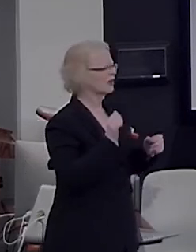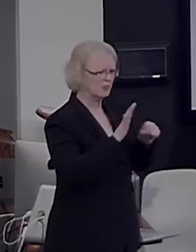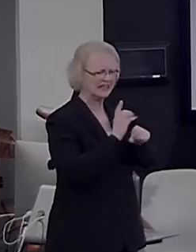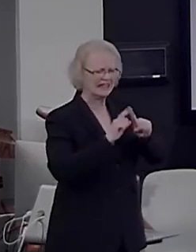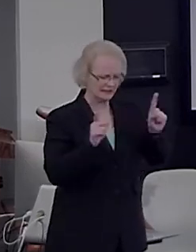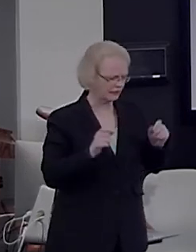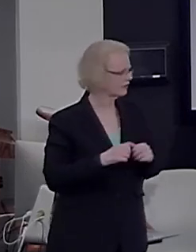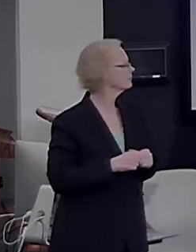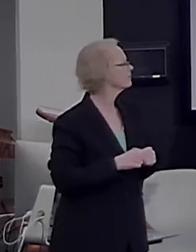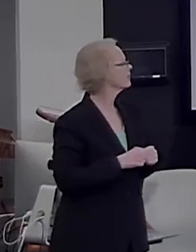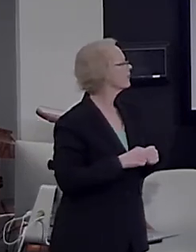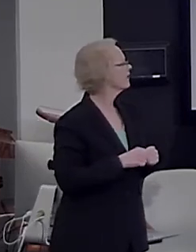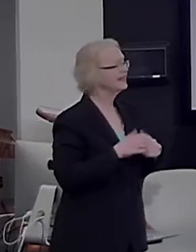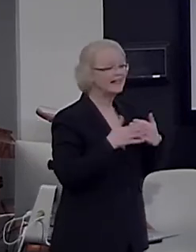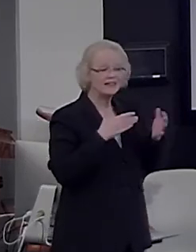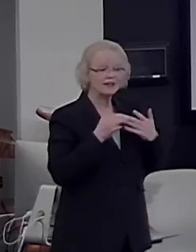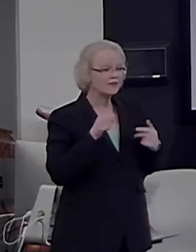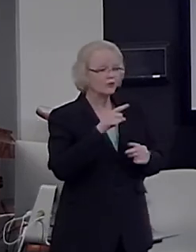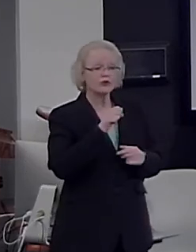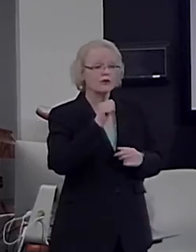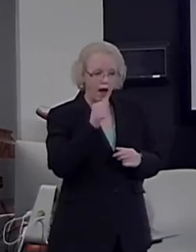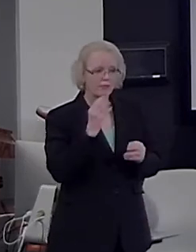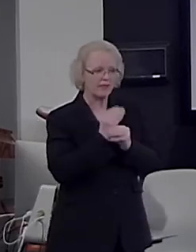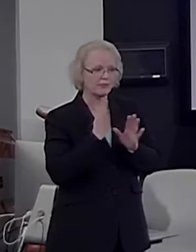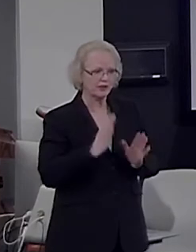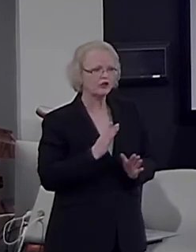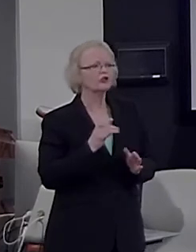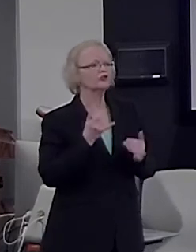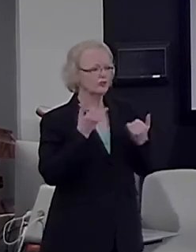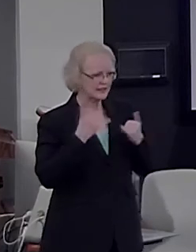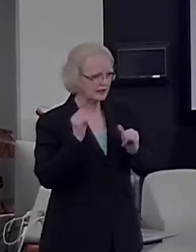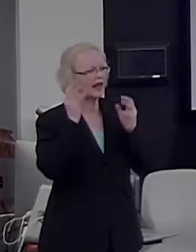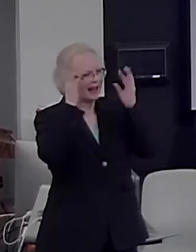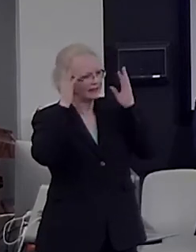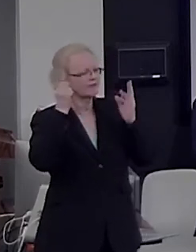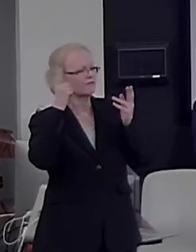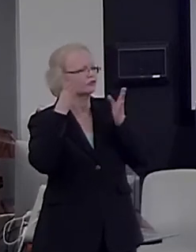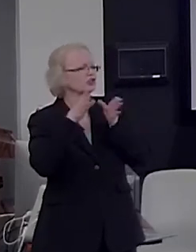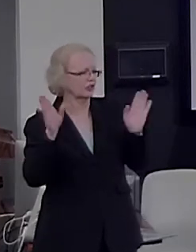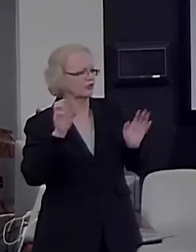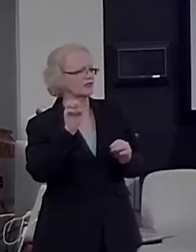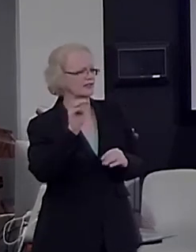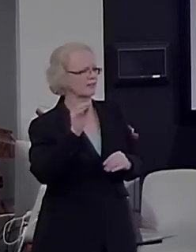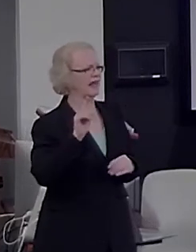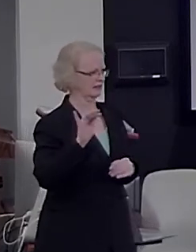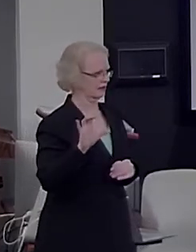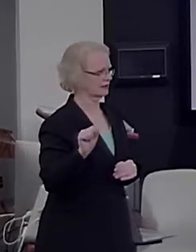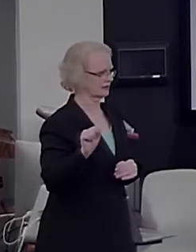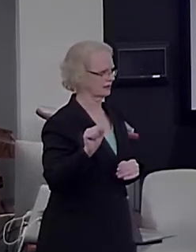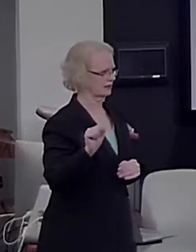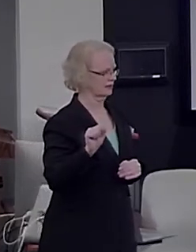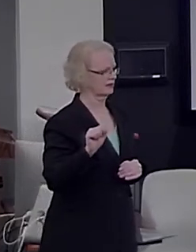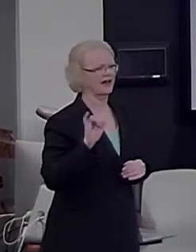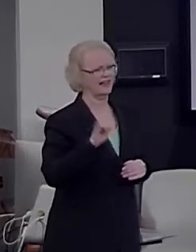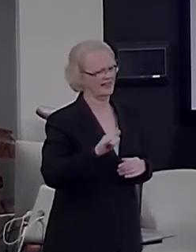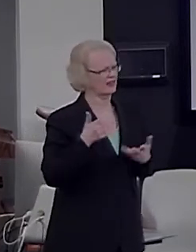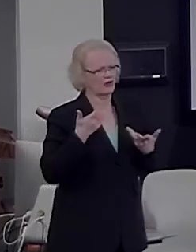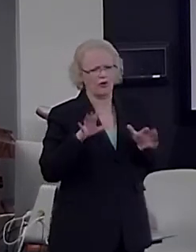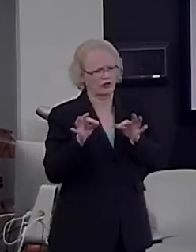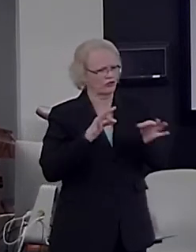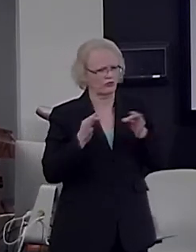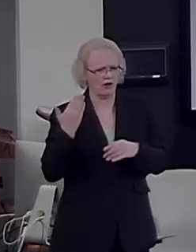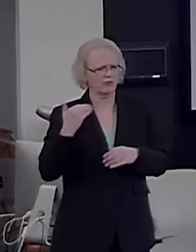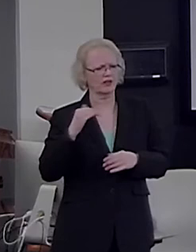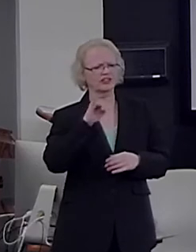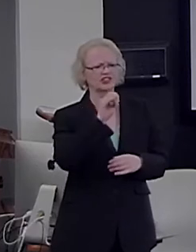right? Even if you're not a mathematician, you still activate this network for general semantics. It's been described already in the past, for instance, by